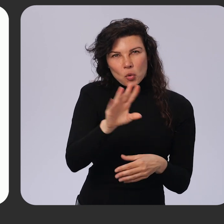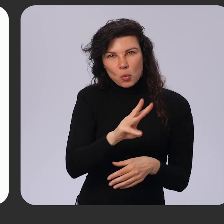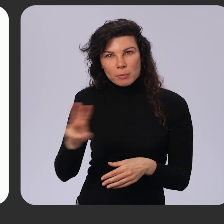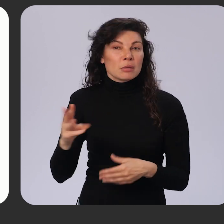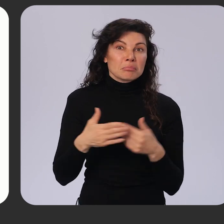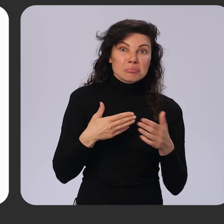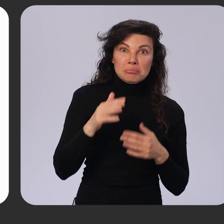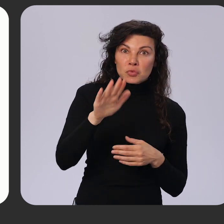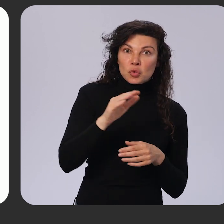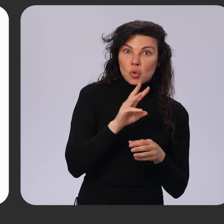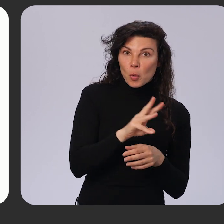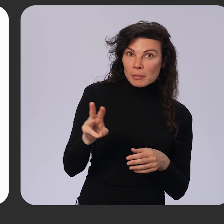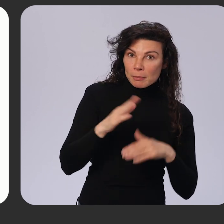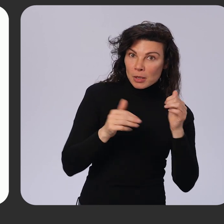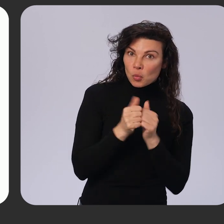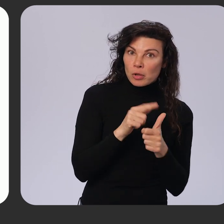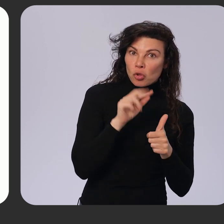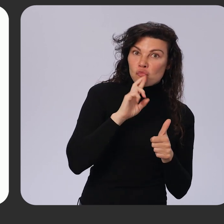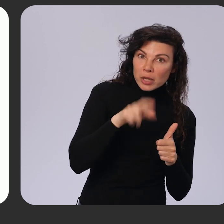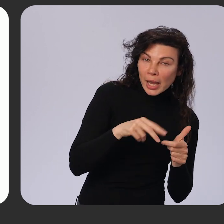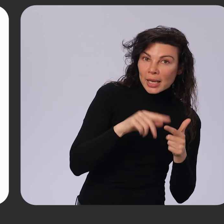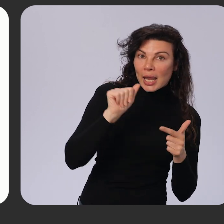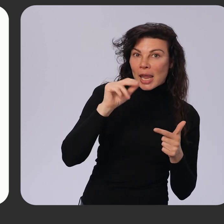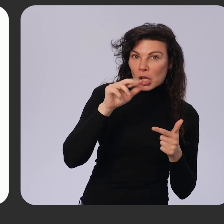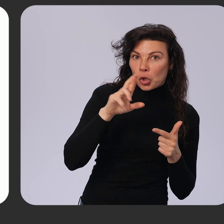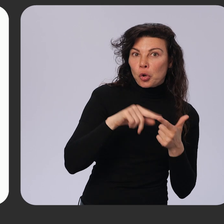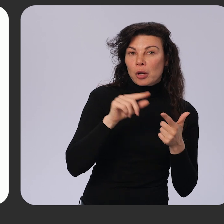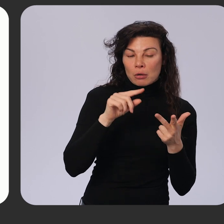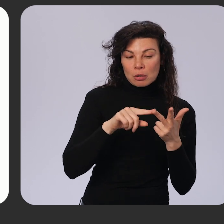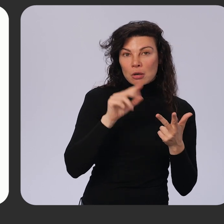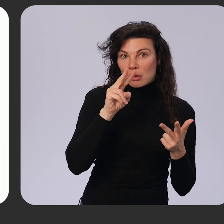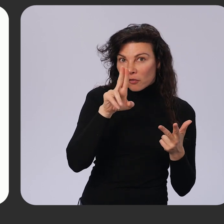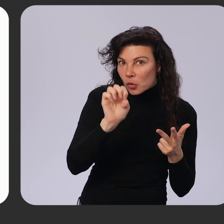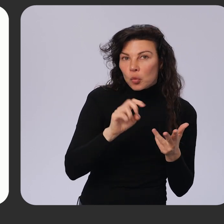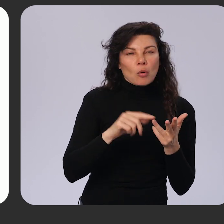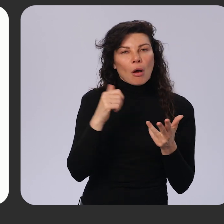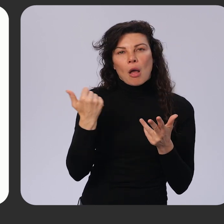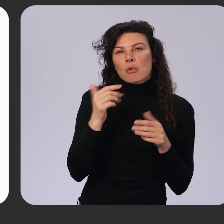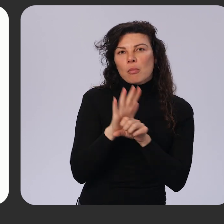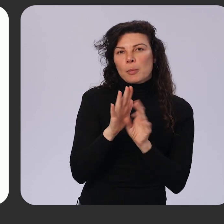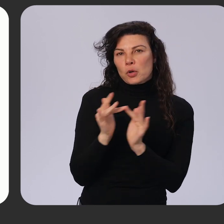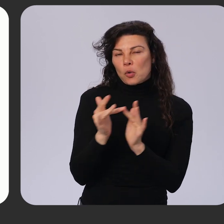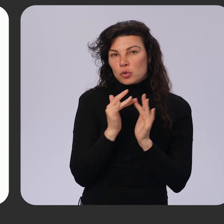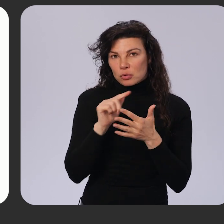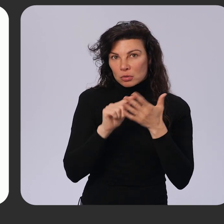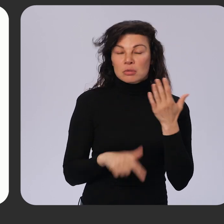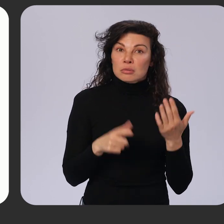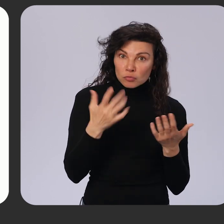your site is built with React, Angular, Vue, or many other popular networks. To find out more, visit